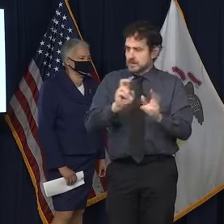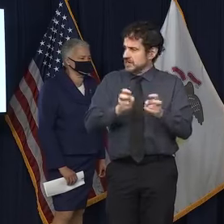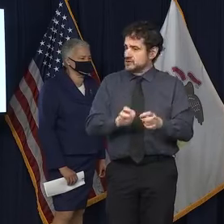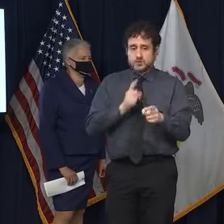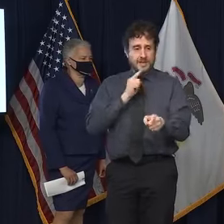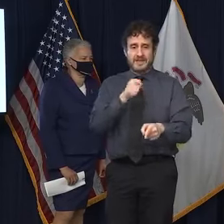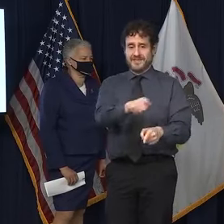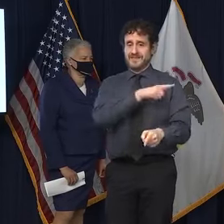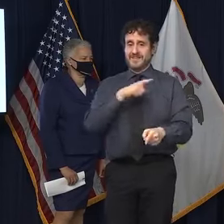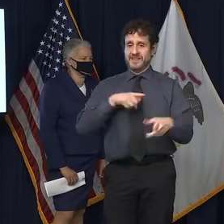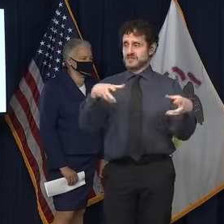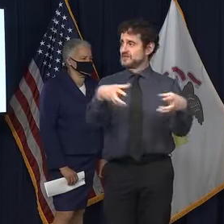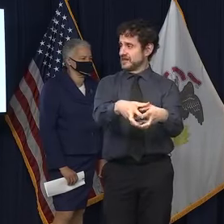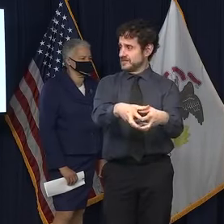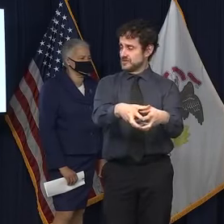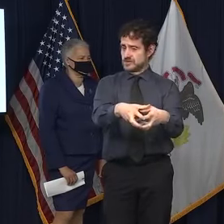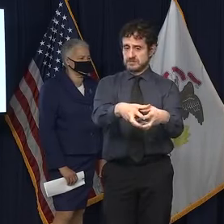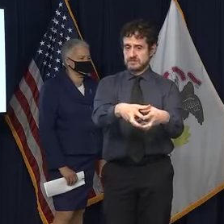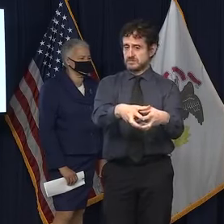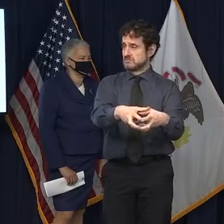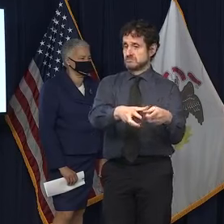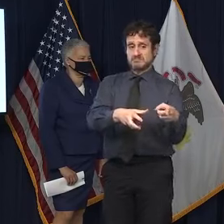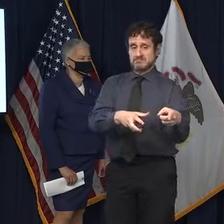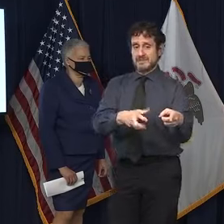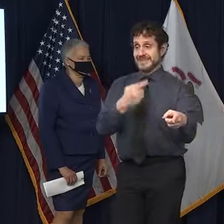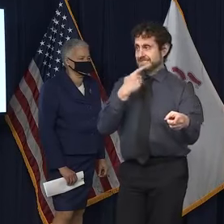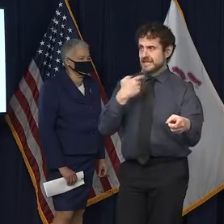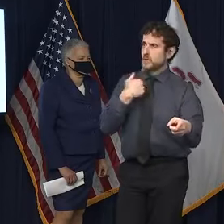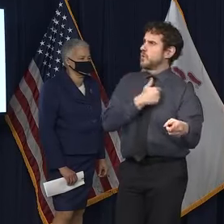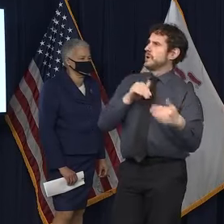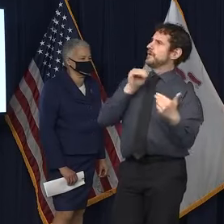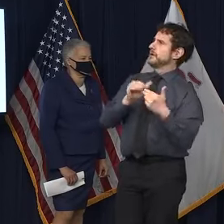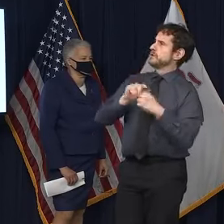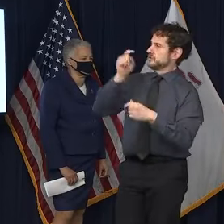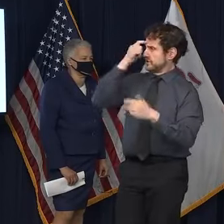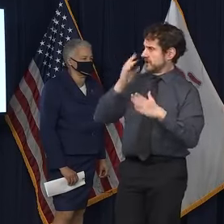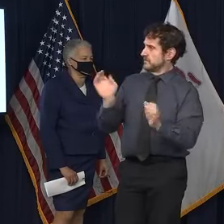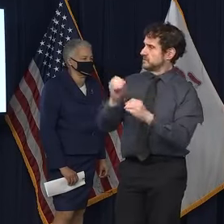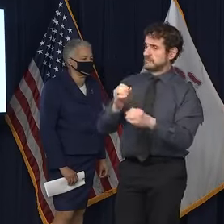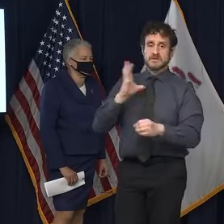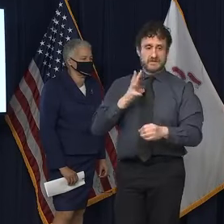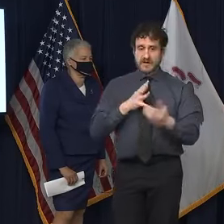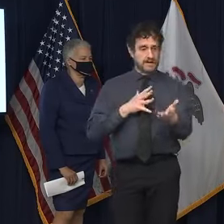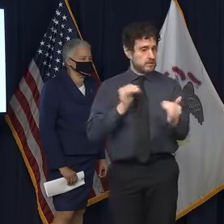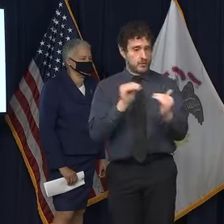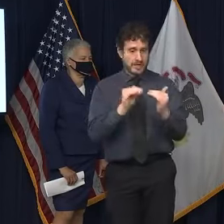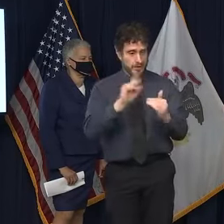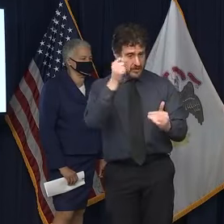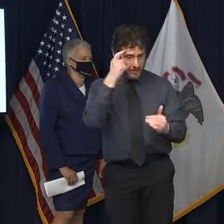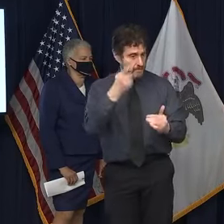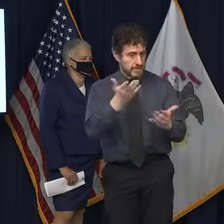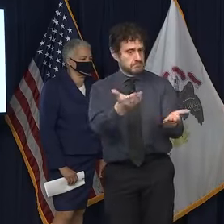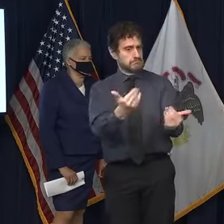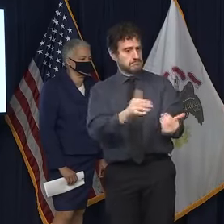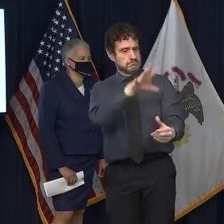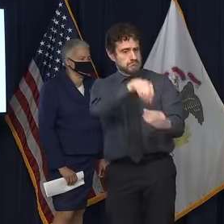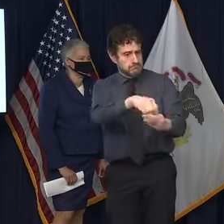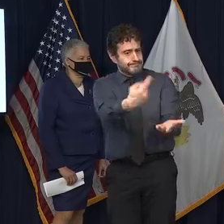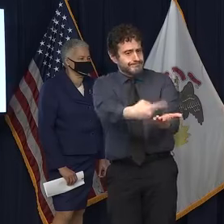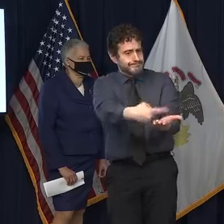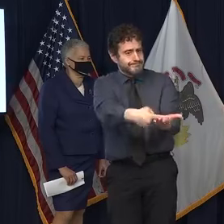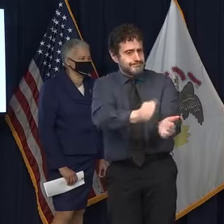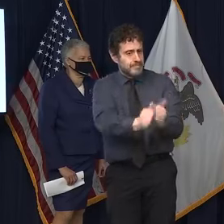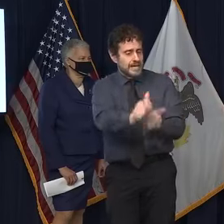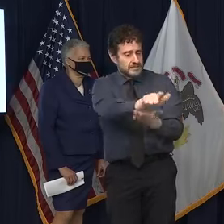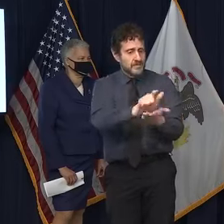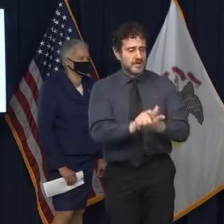the legislature. A co-equal branch by their own admission should be engaged in. John O'Connor at